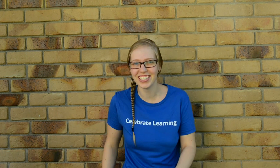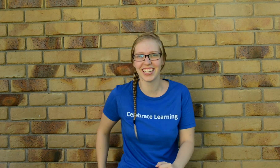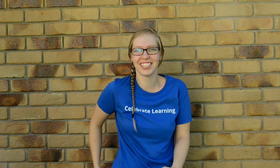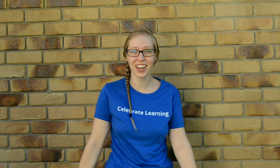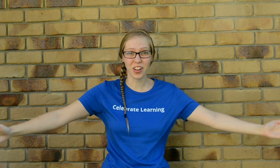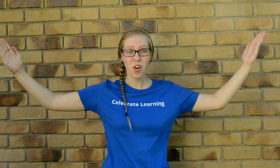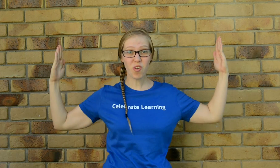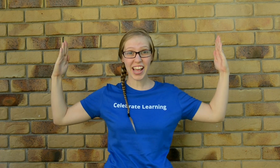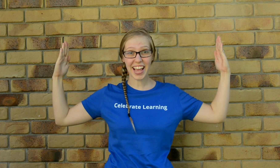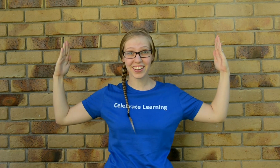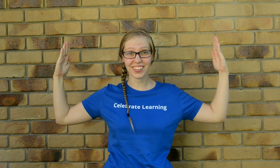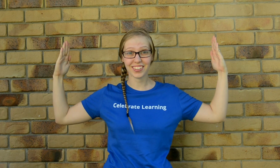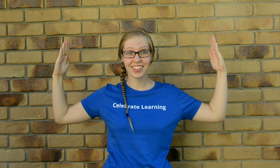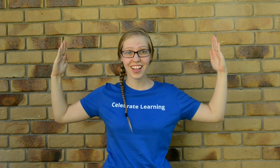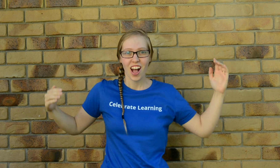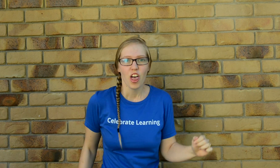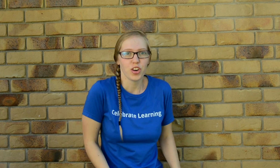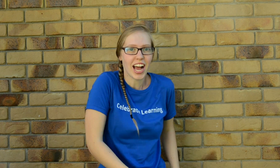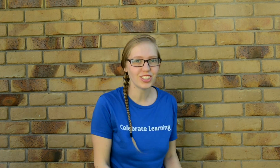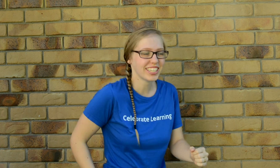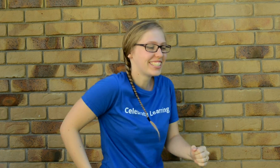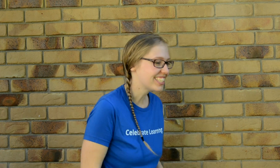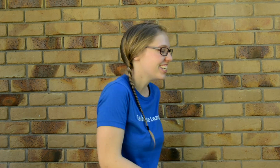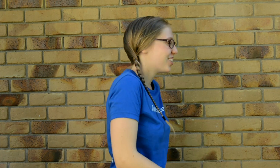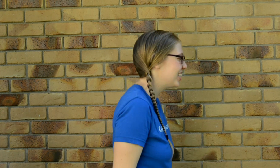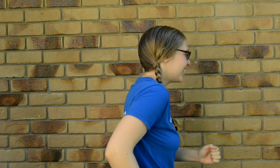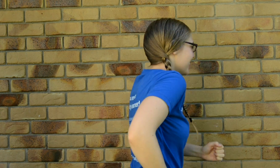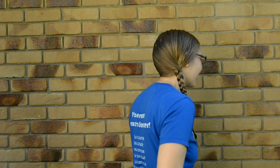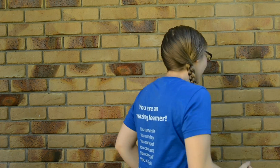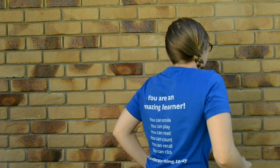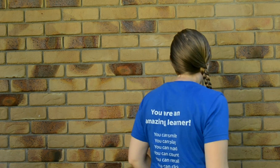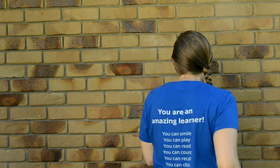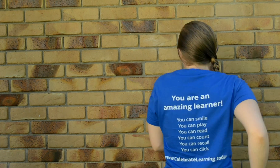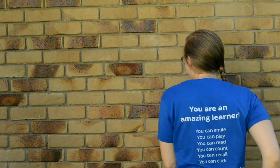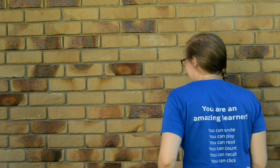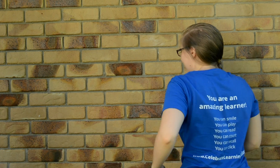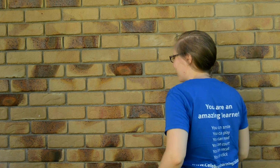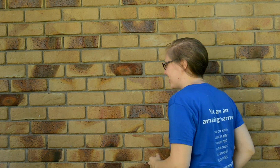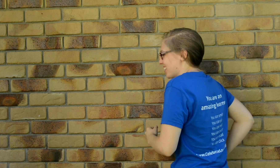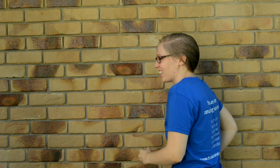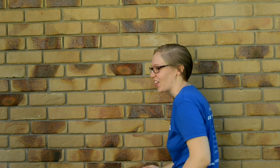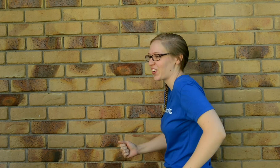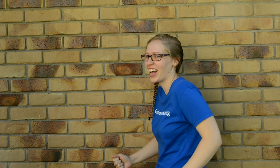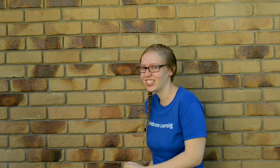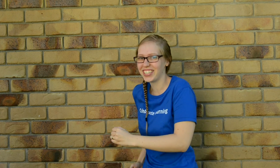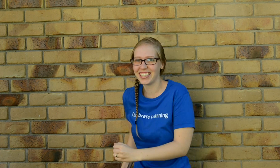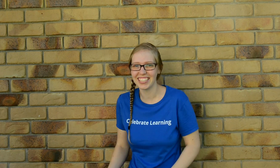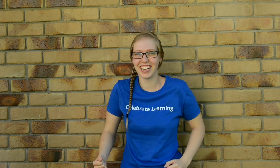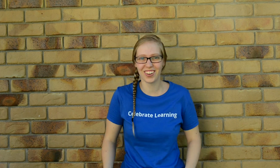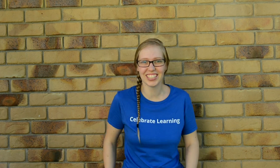in a circle! Right angle! 360 degrees in a circle! 360 degrees in a circle! 360 degrees